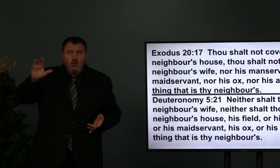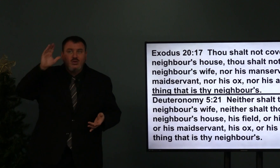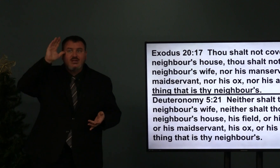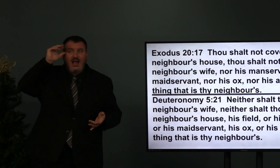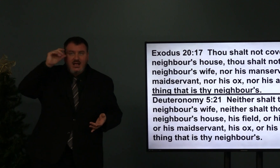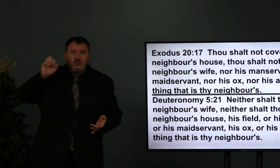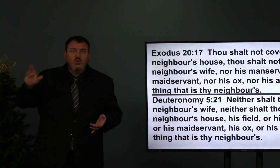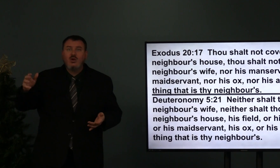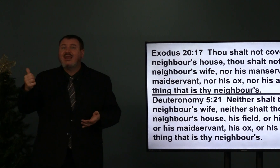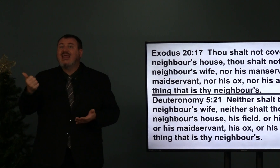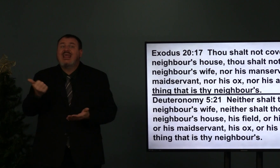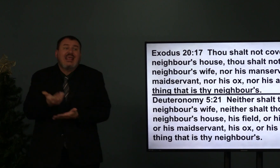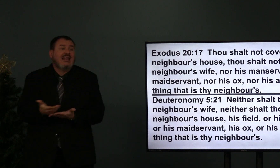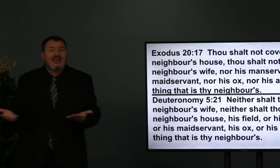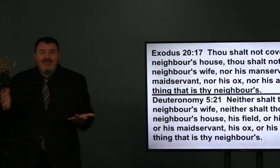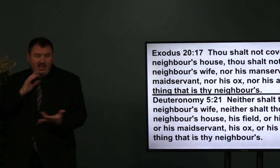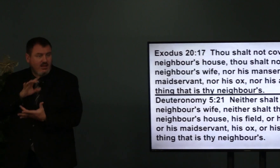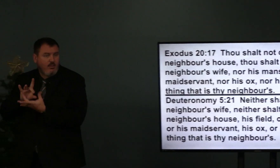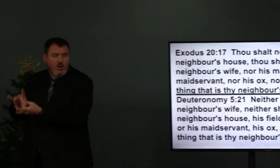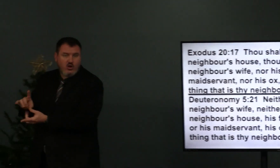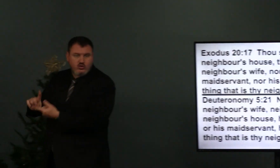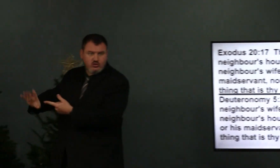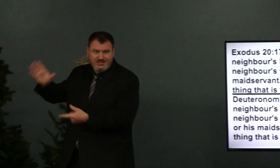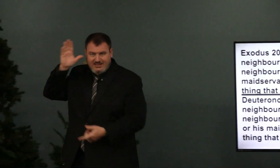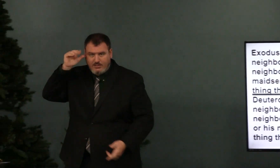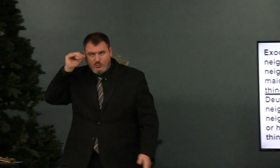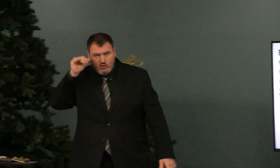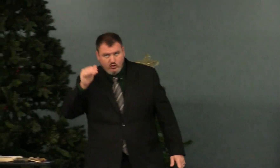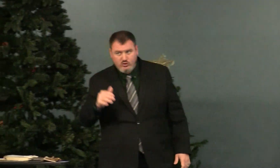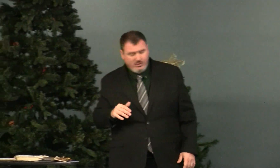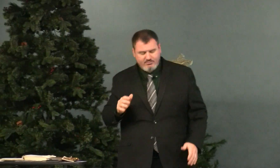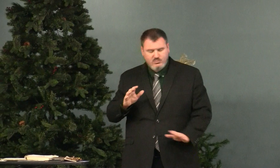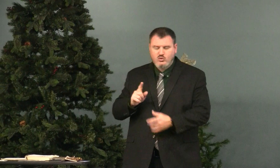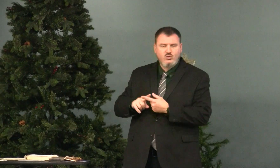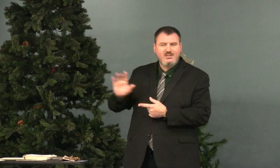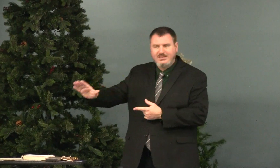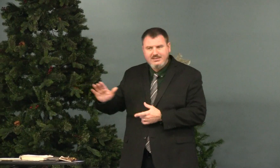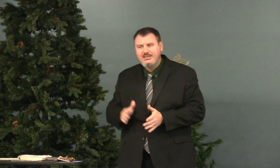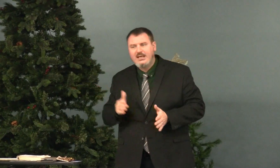maidservant, nor his ox, nor his ass, nor anything that is thy neighbor's.